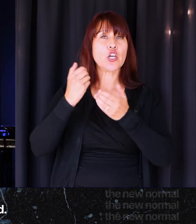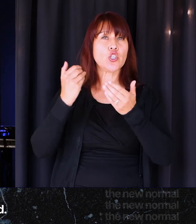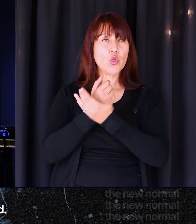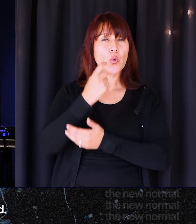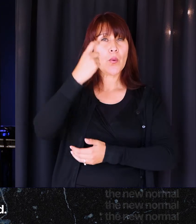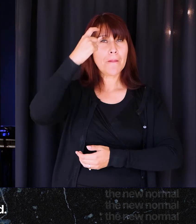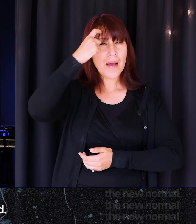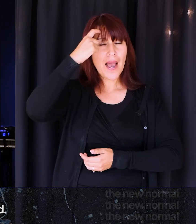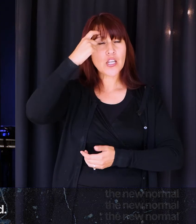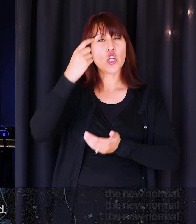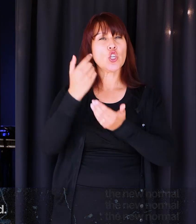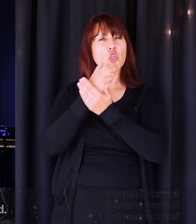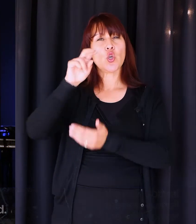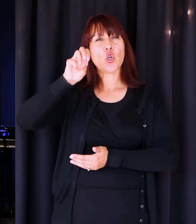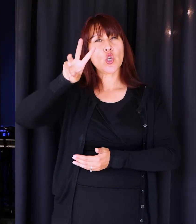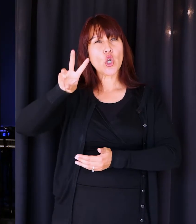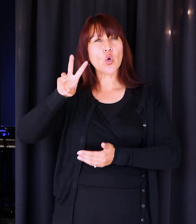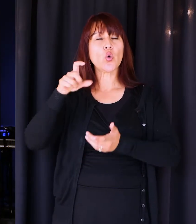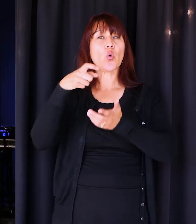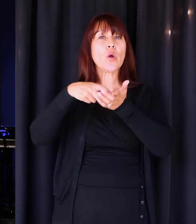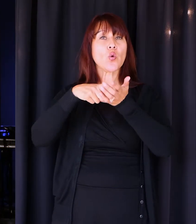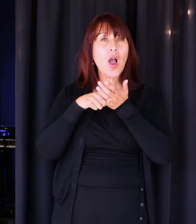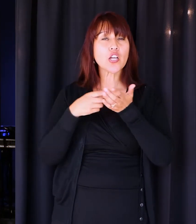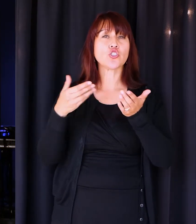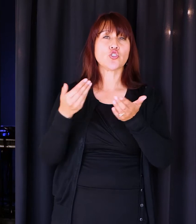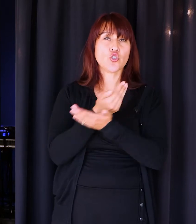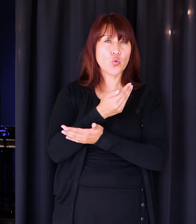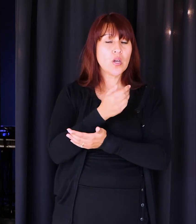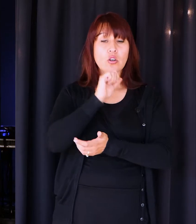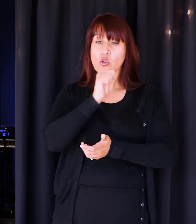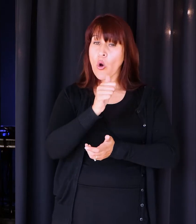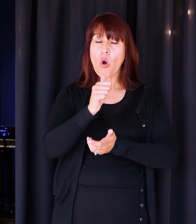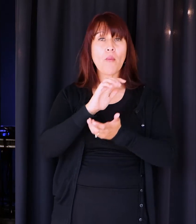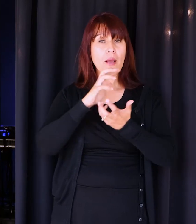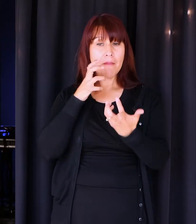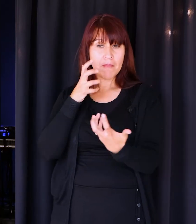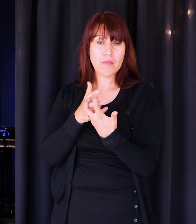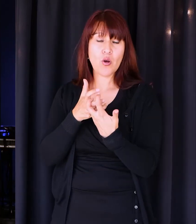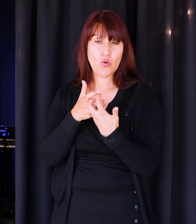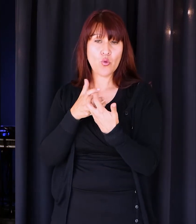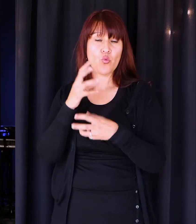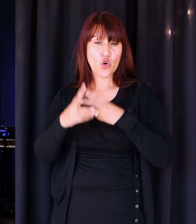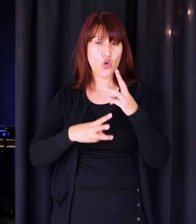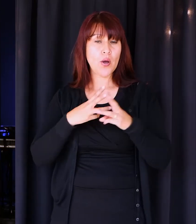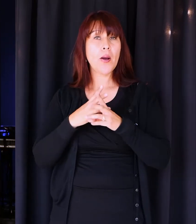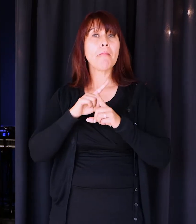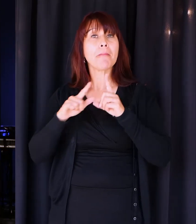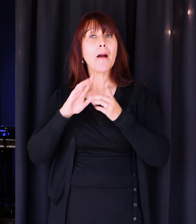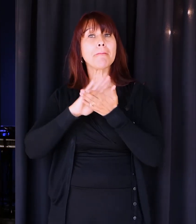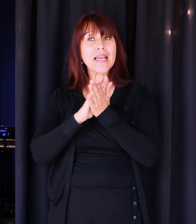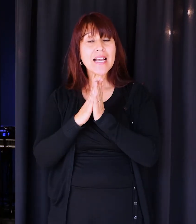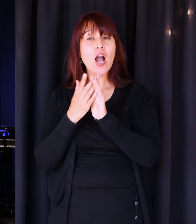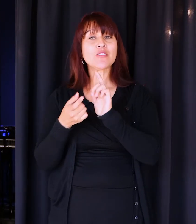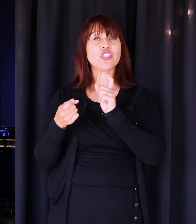New. There's something new. New requires new. Don't be conformed to the pattern of this world, but be transformed